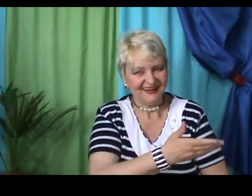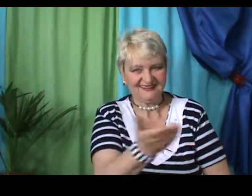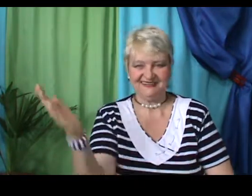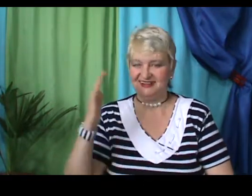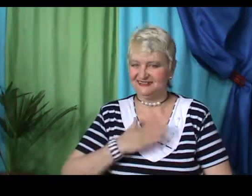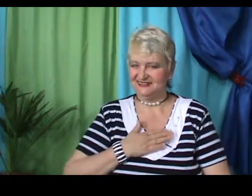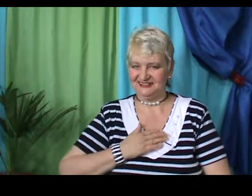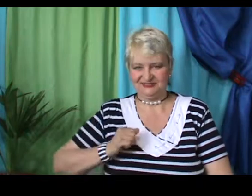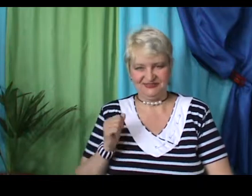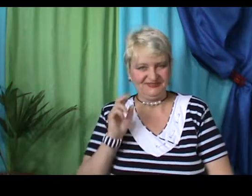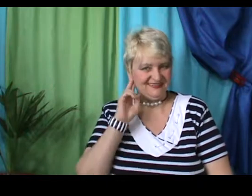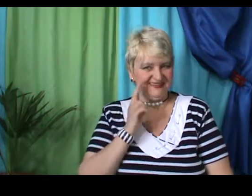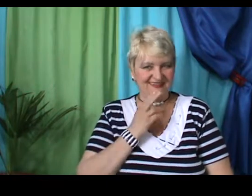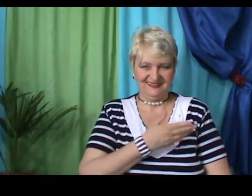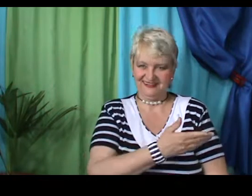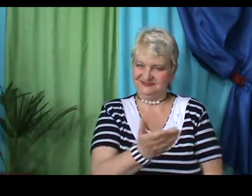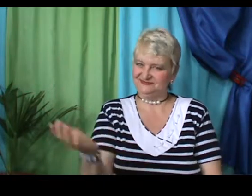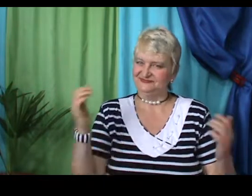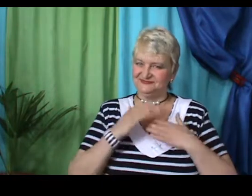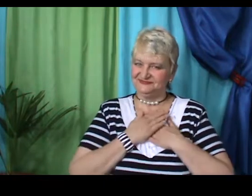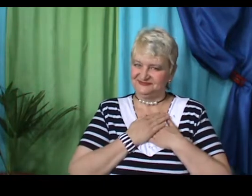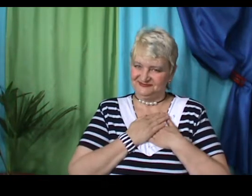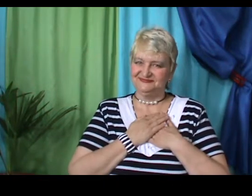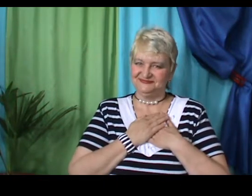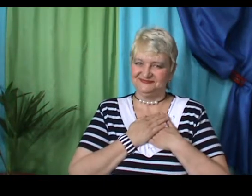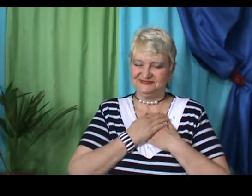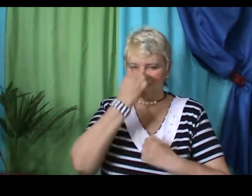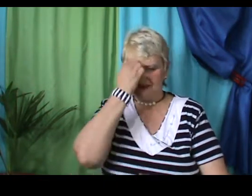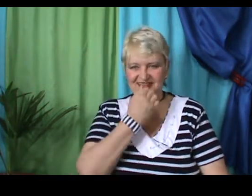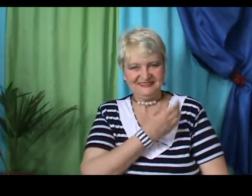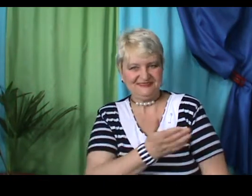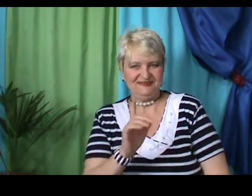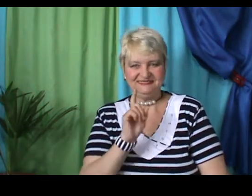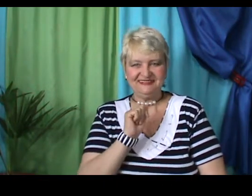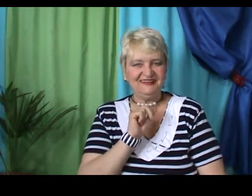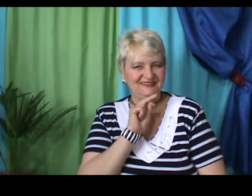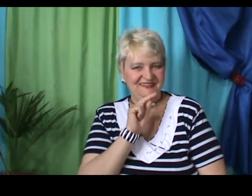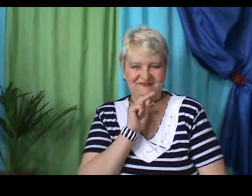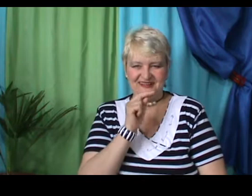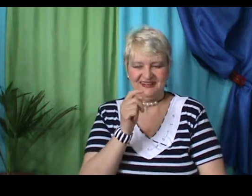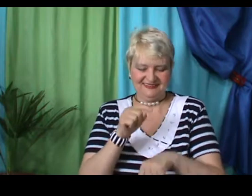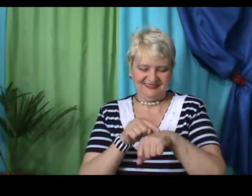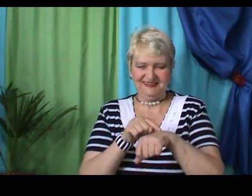Point. Part of Point. Point,